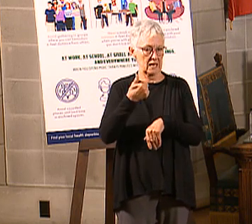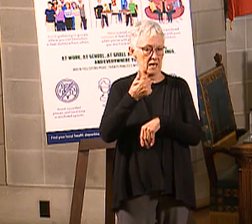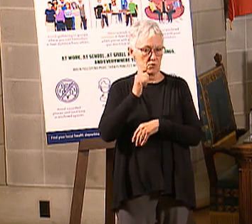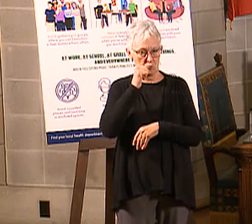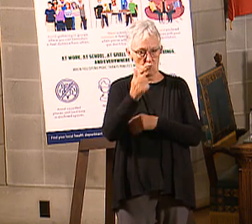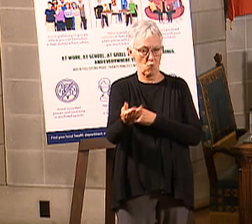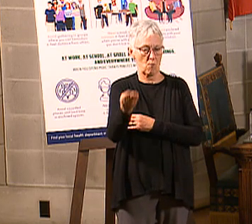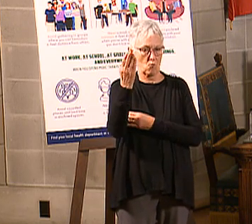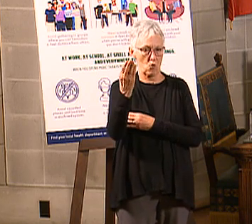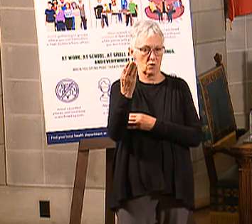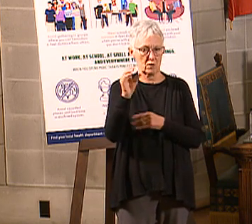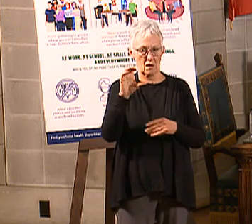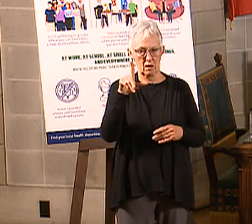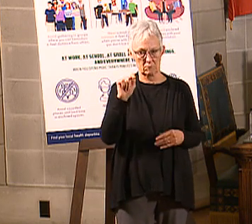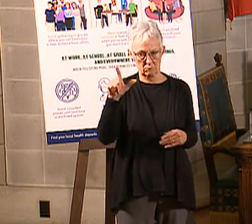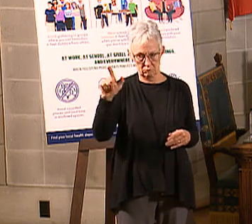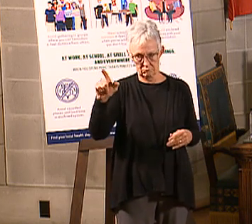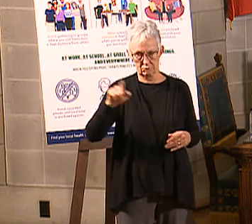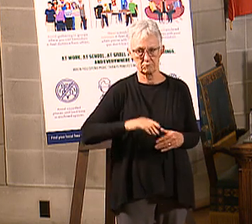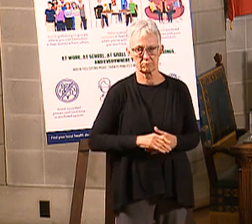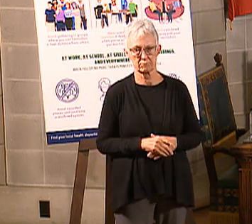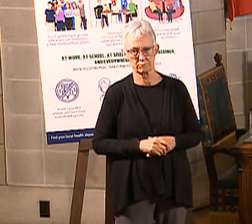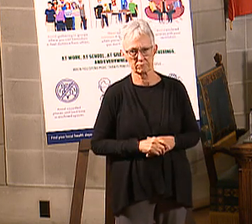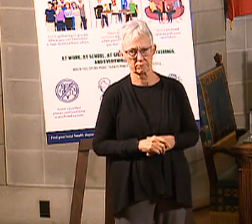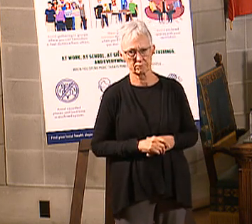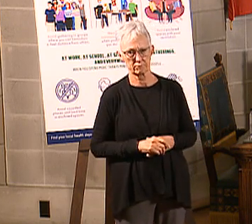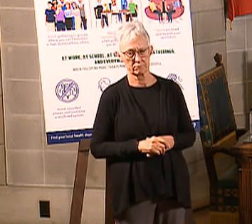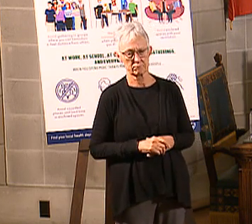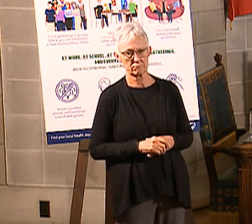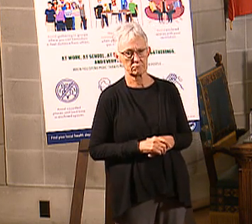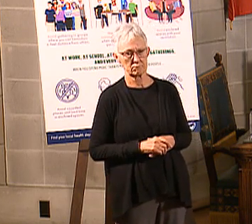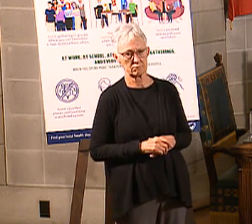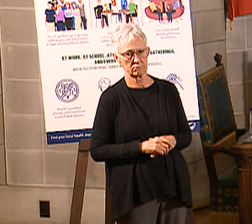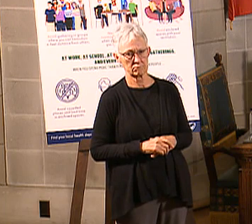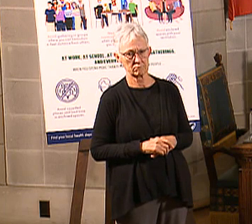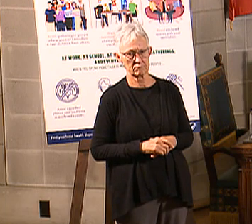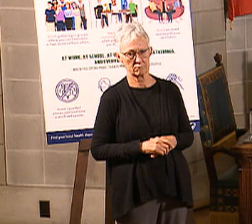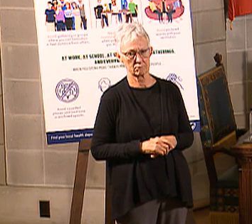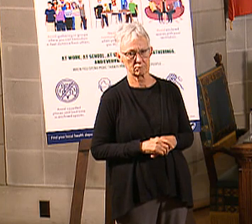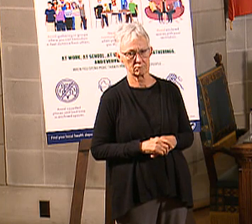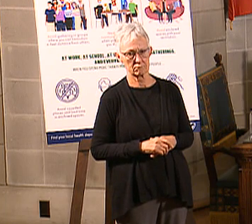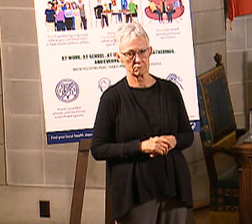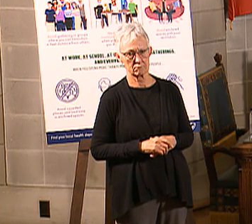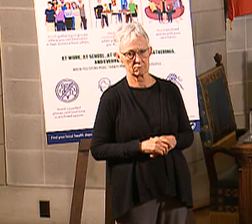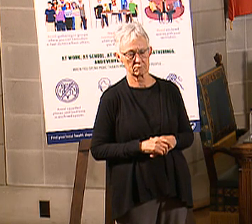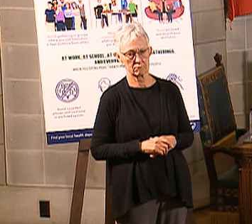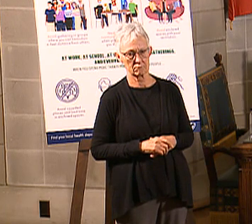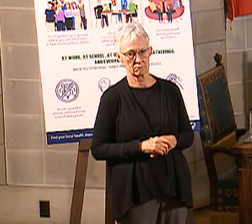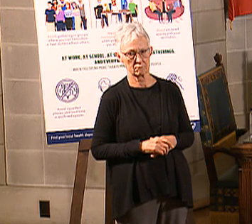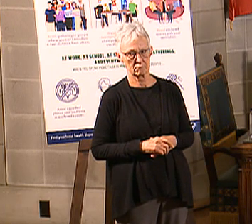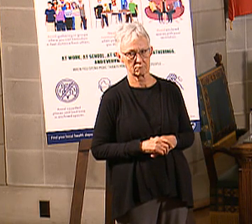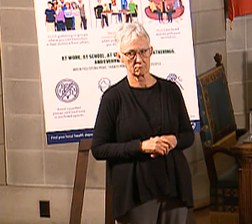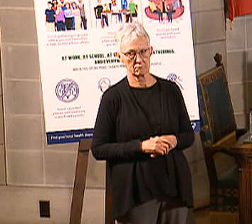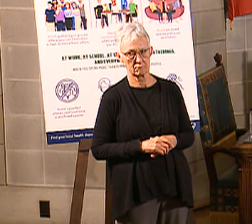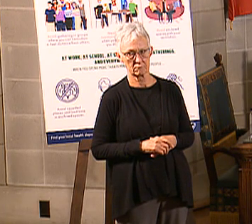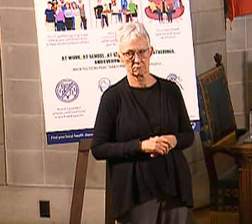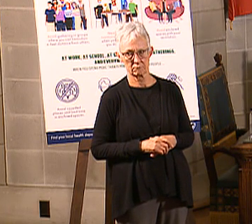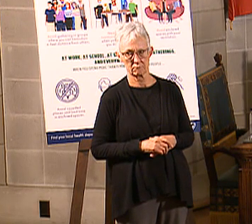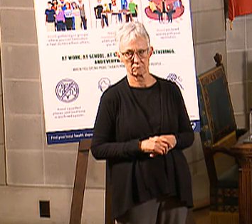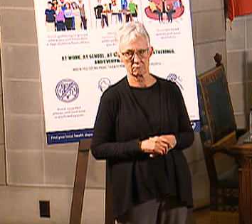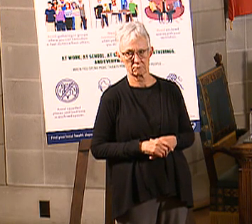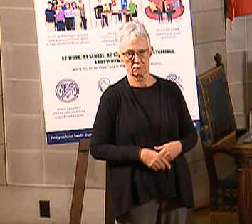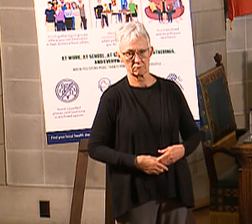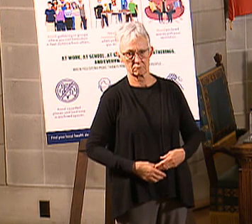21st. And the other question that I had was the White House Task Force, Coronavirus Task Force, has put